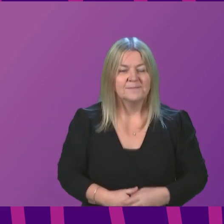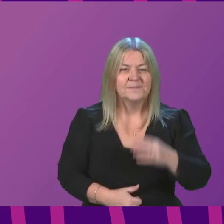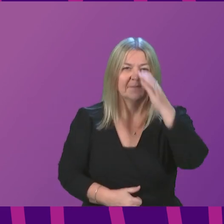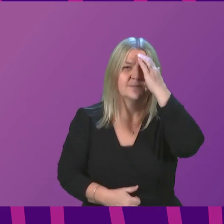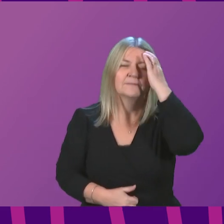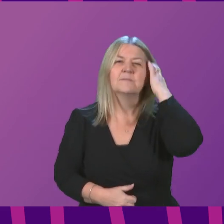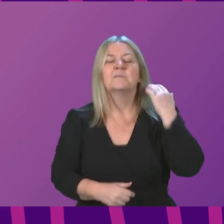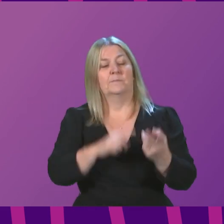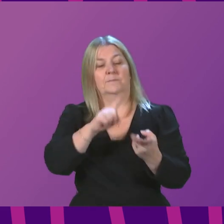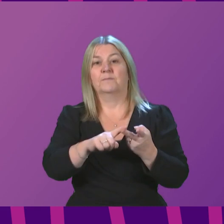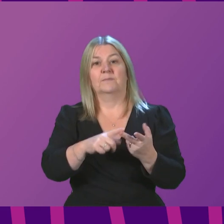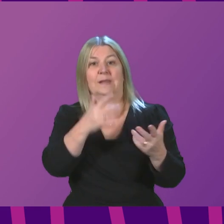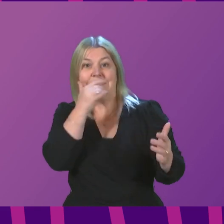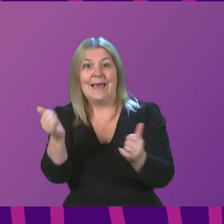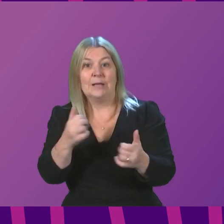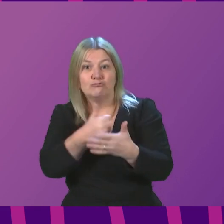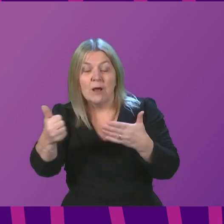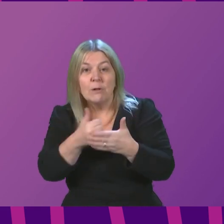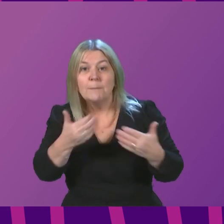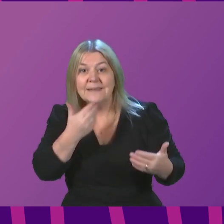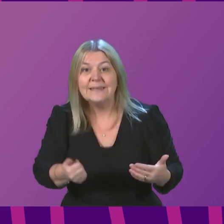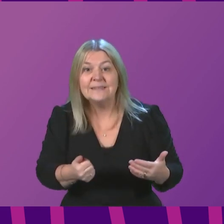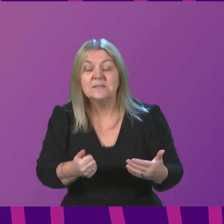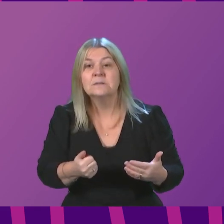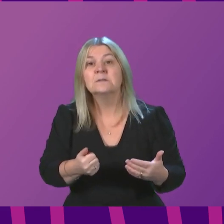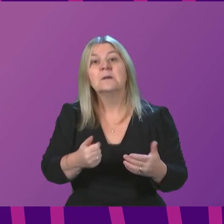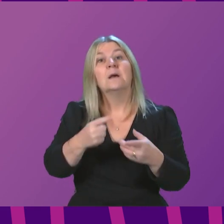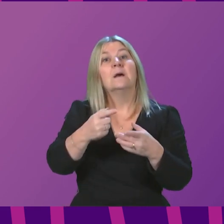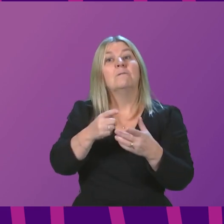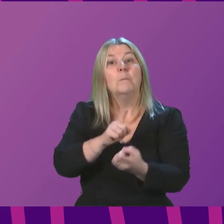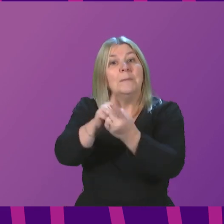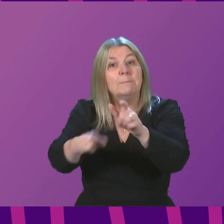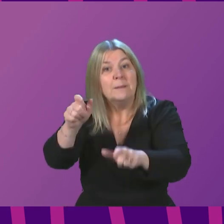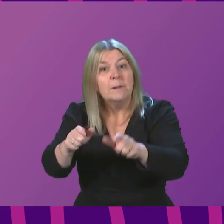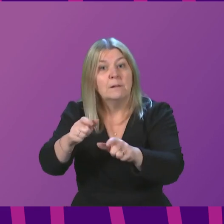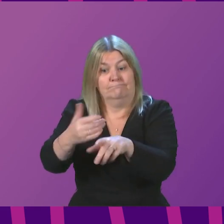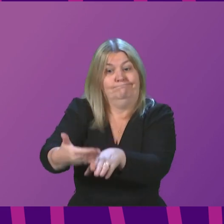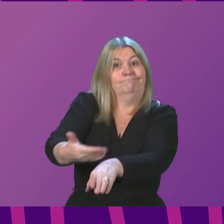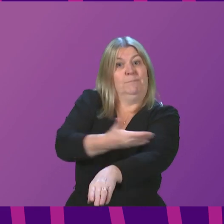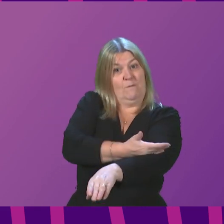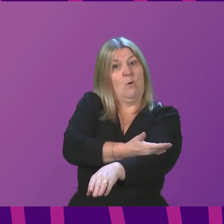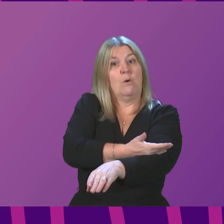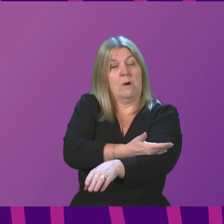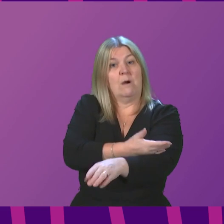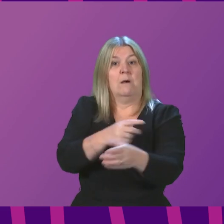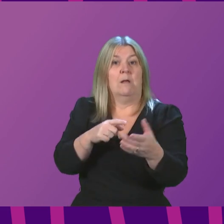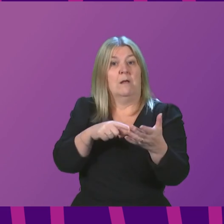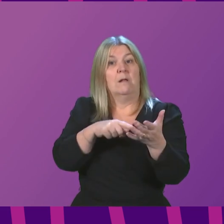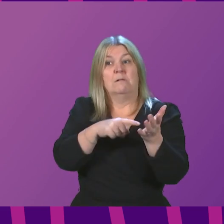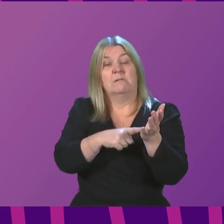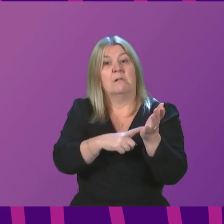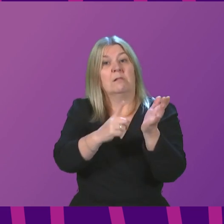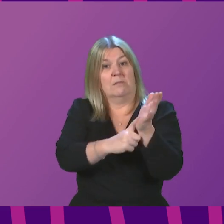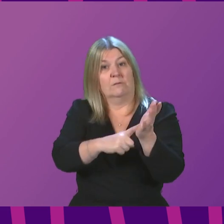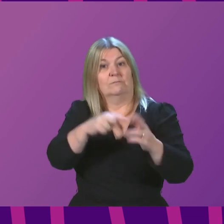test regularly. The advice, if you are meeting other people, is to test before you go every single time. Take your test as